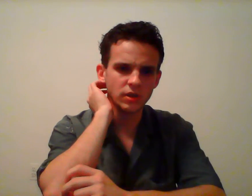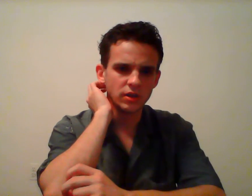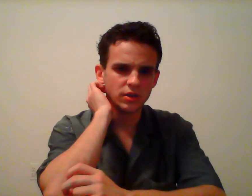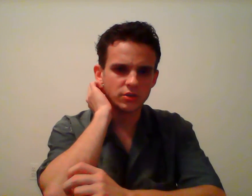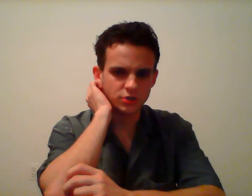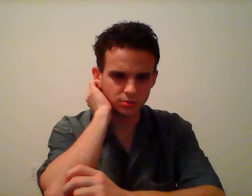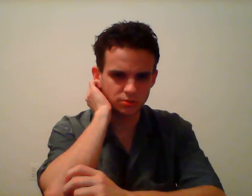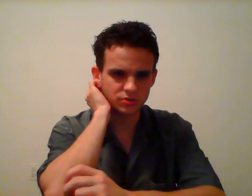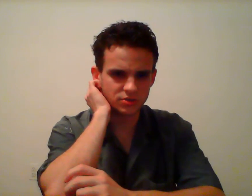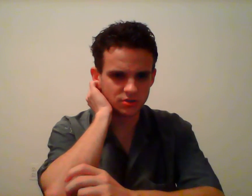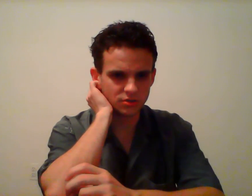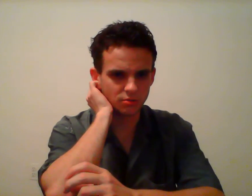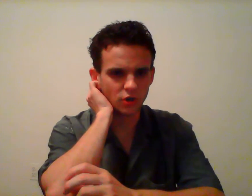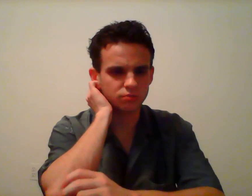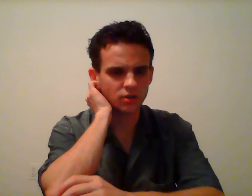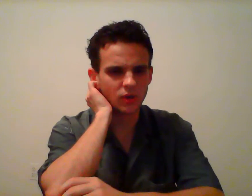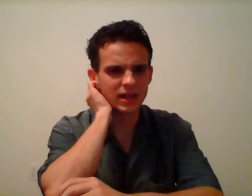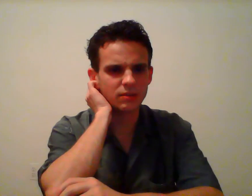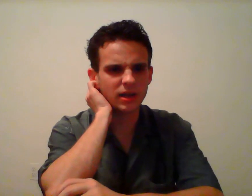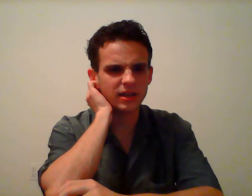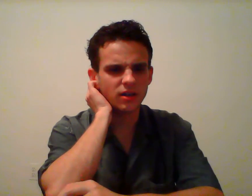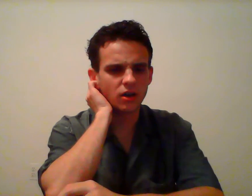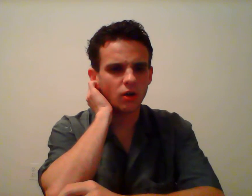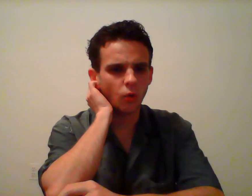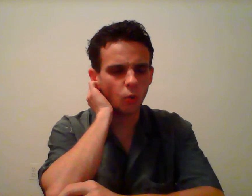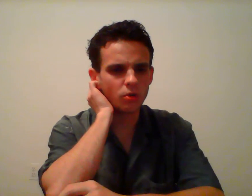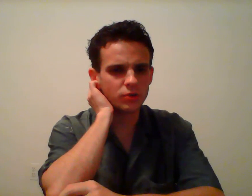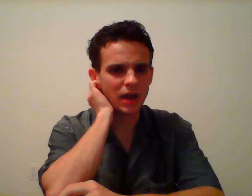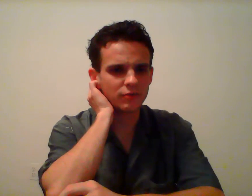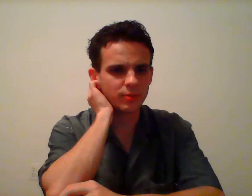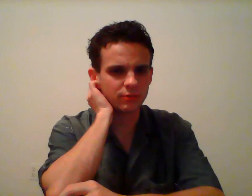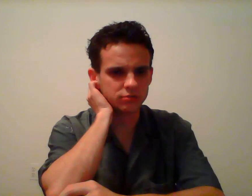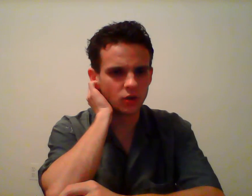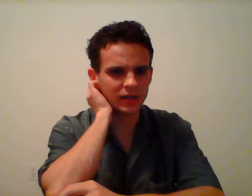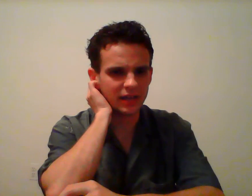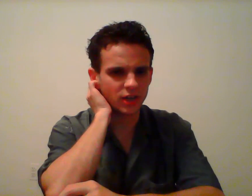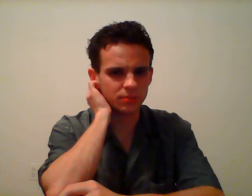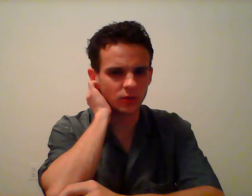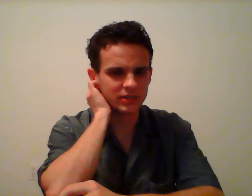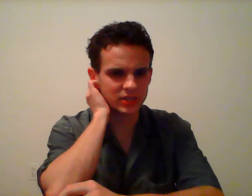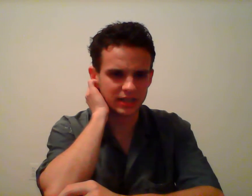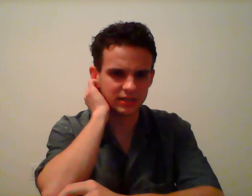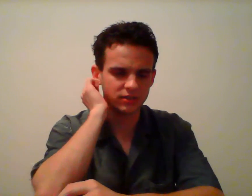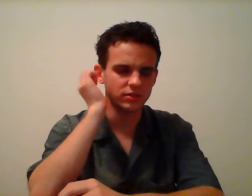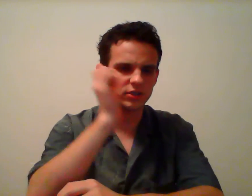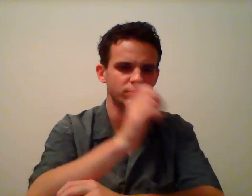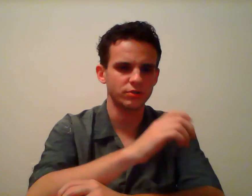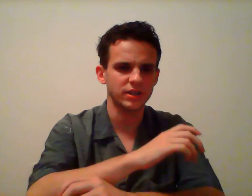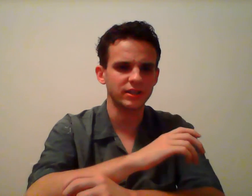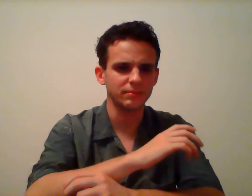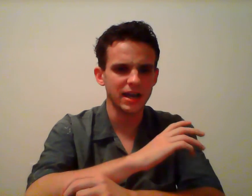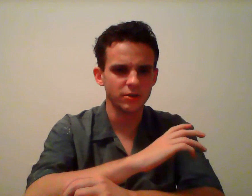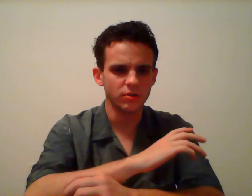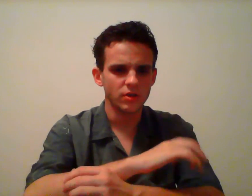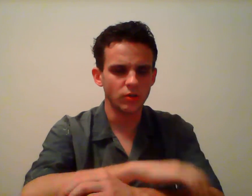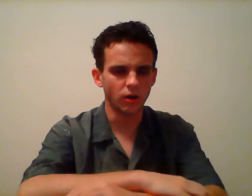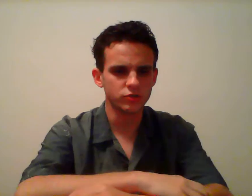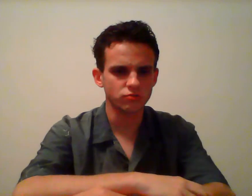choose to go pro anyway, or you have to pick pro and end up going second doesn't particularly matter. There are